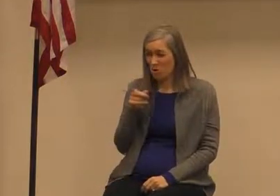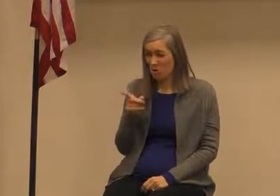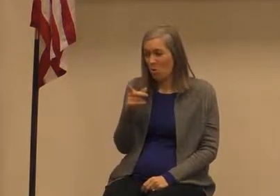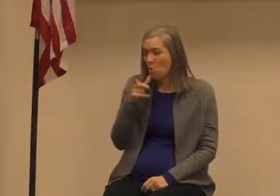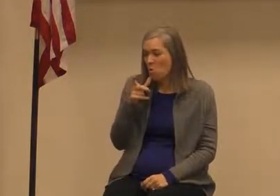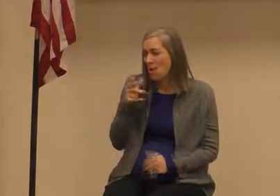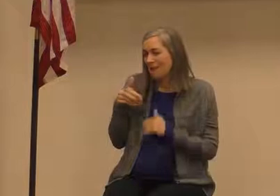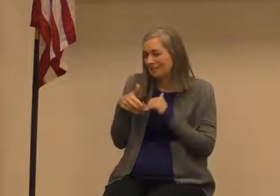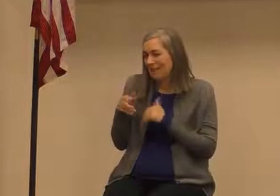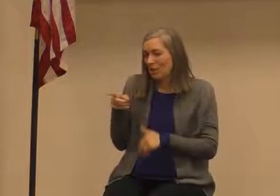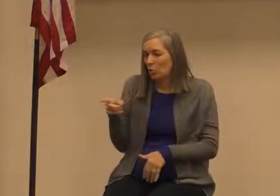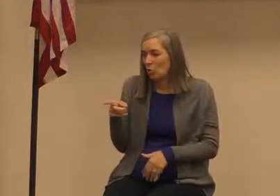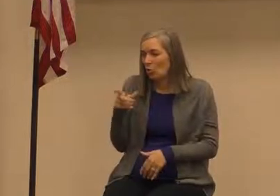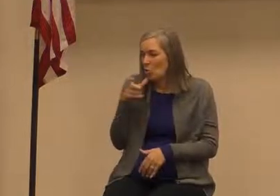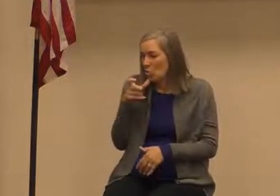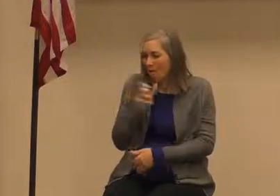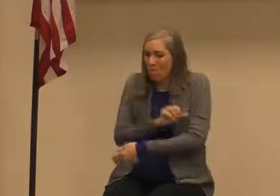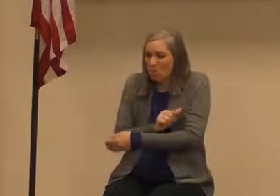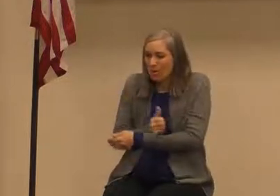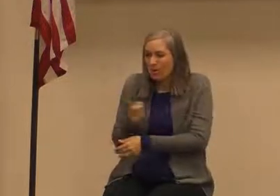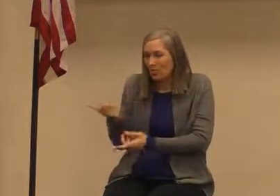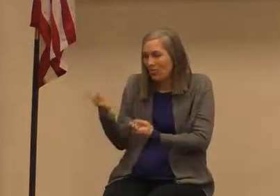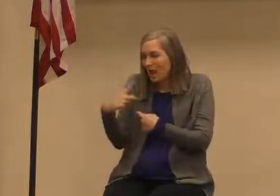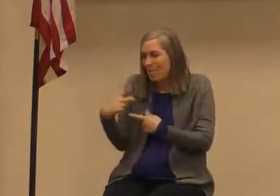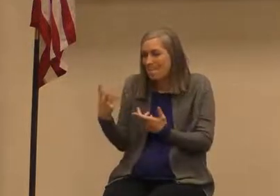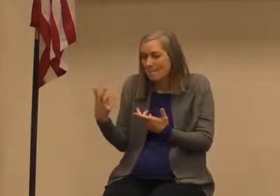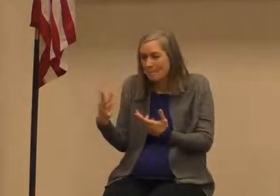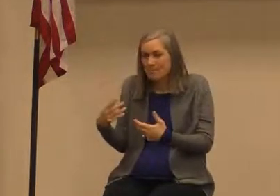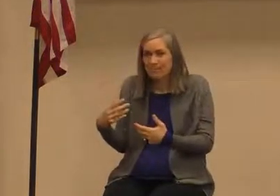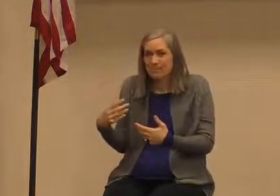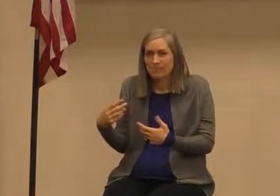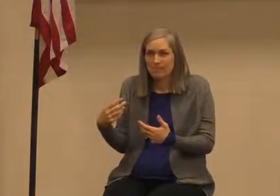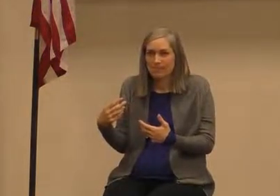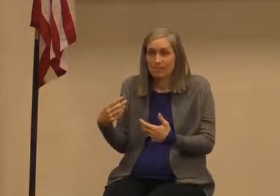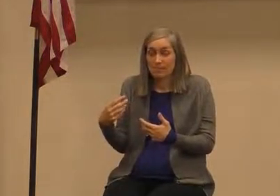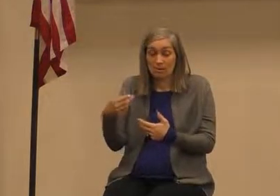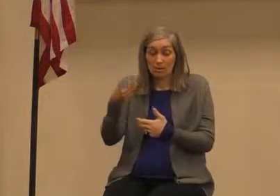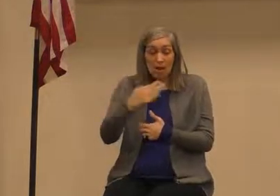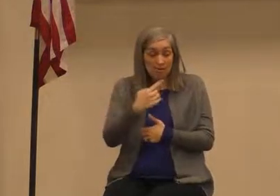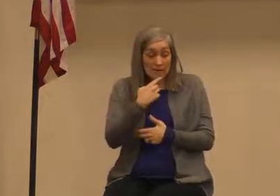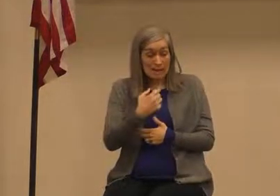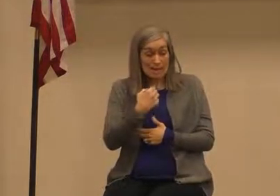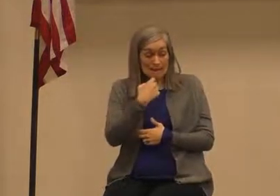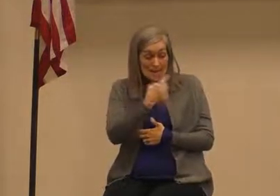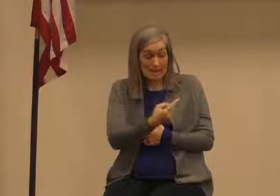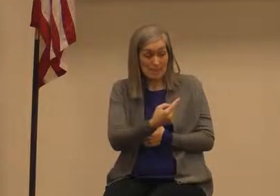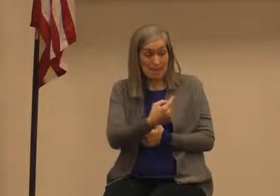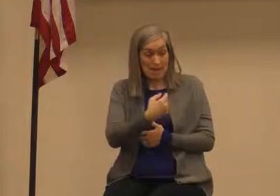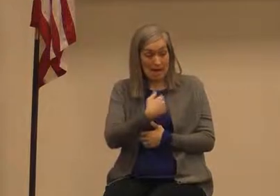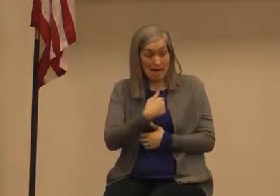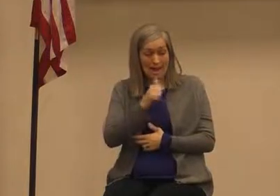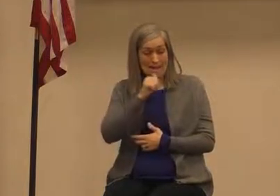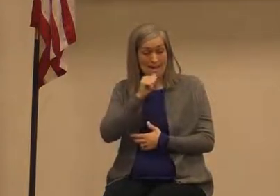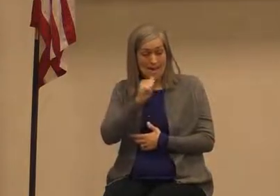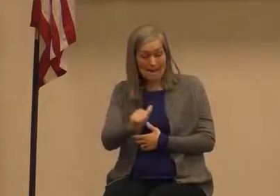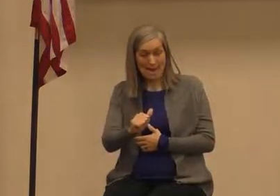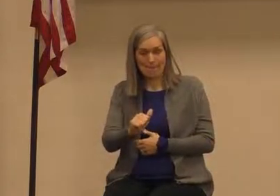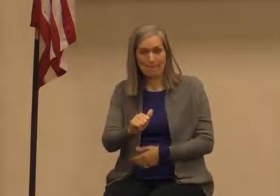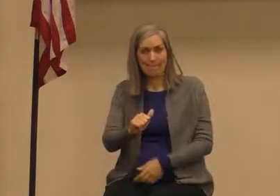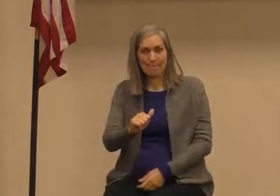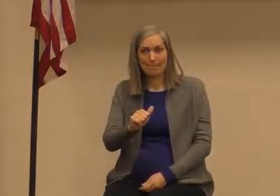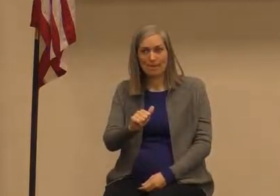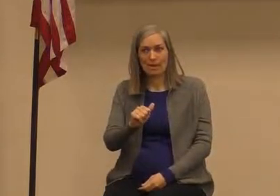who sent you in whose authority do you come and God says tell them I am that Yahweh sent you